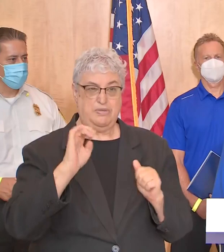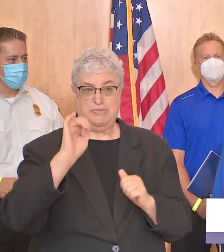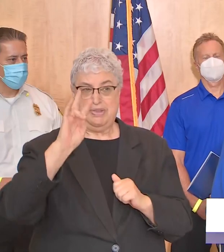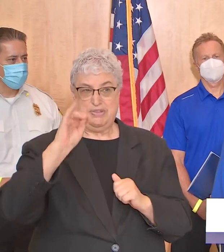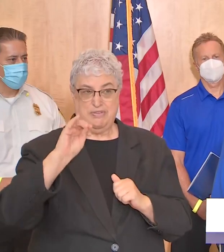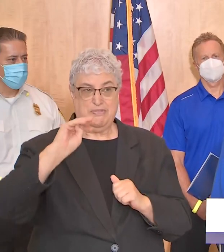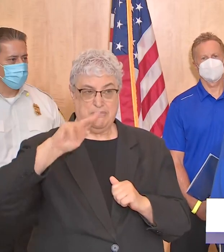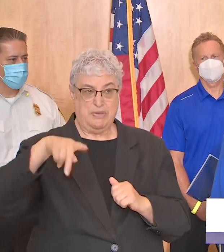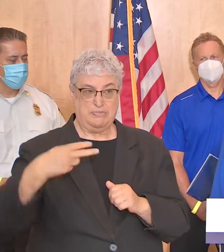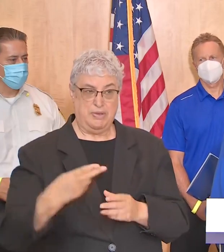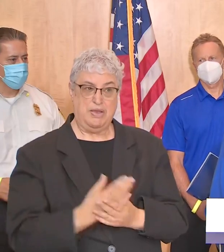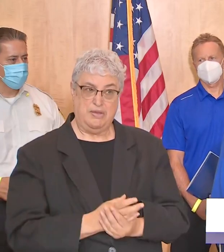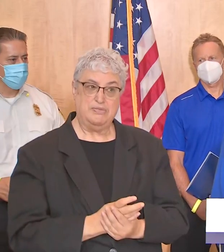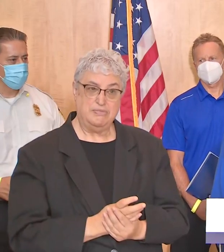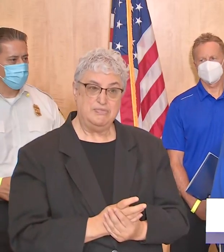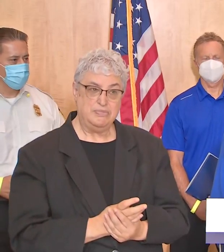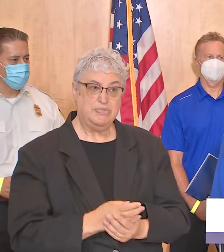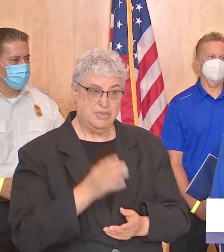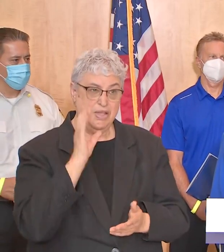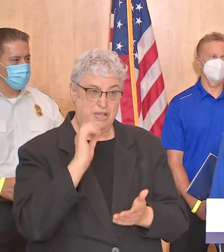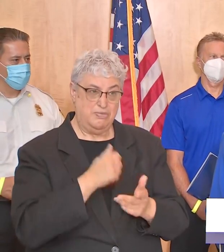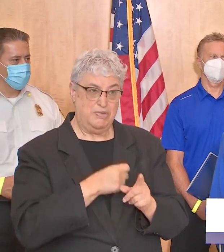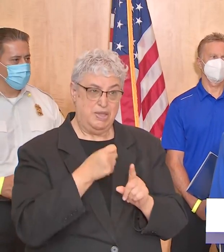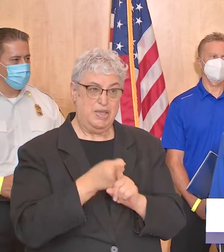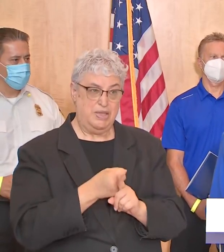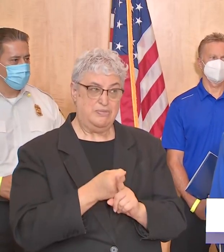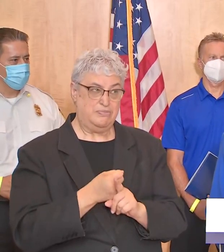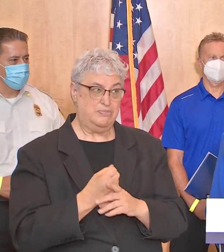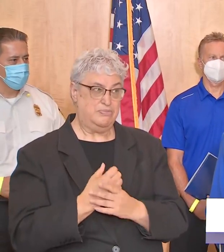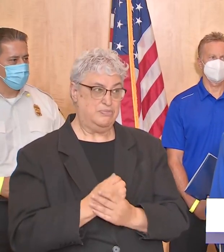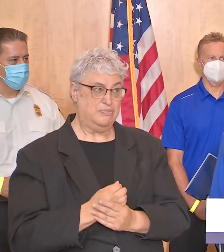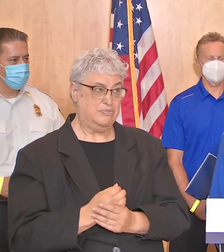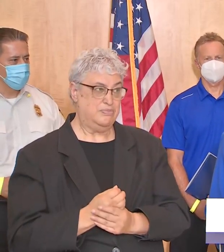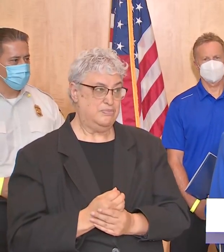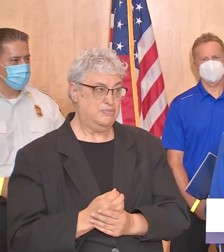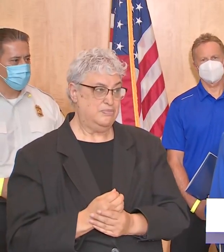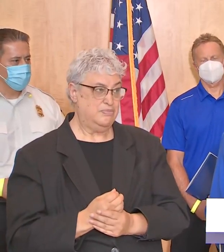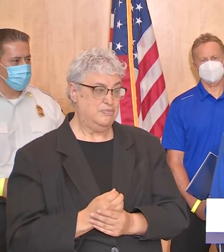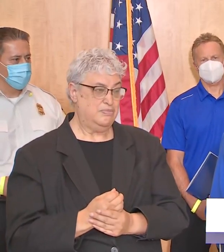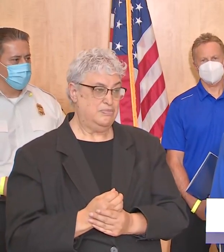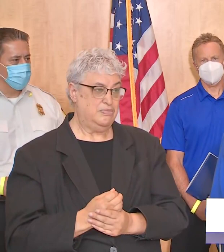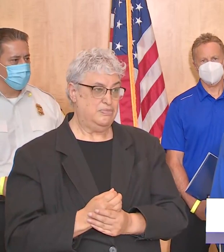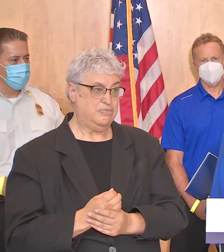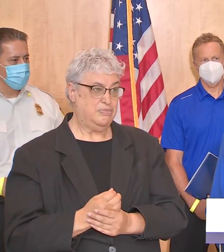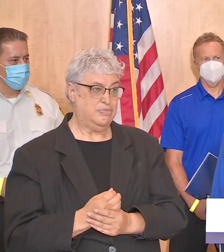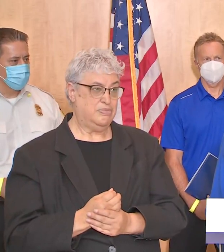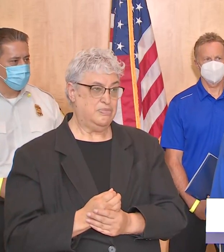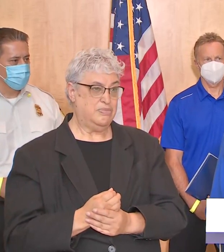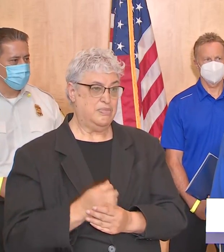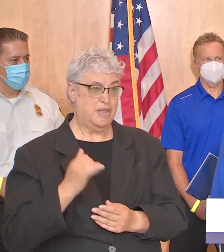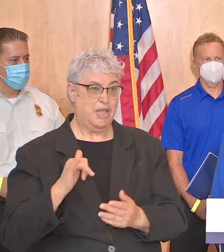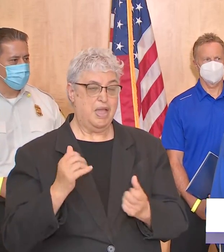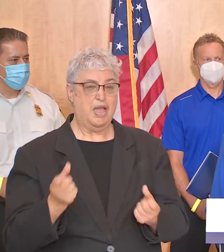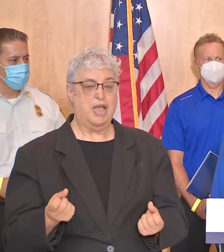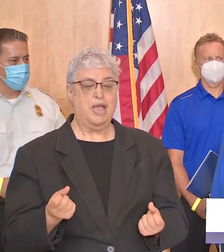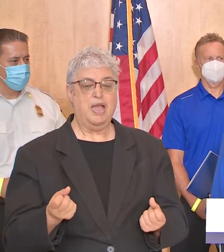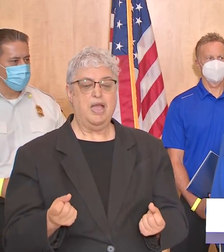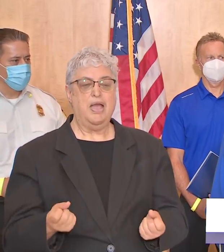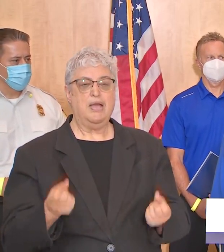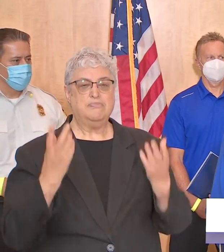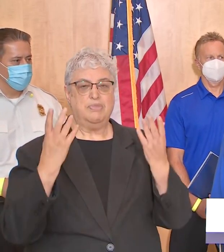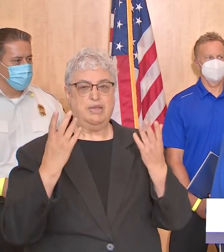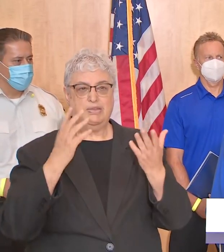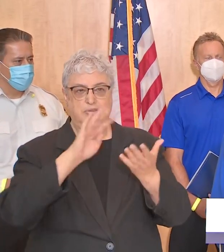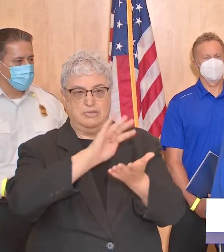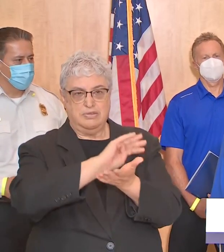70. uh so that certainly will have an impact on on power outages uh and and the degree of power outages in